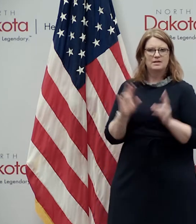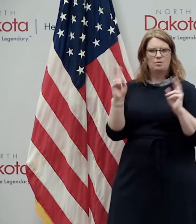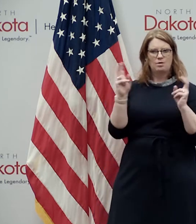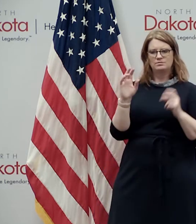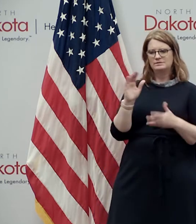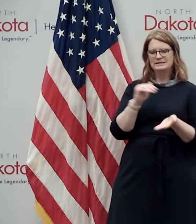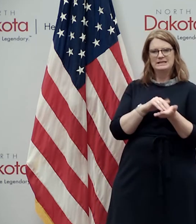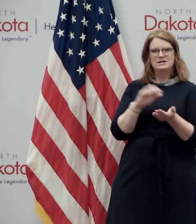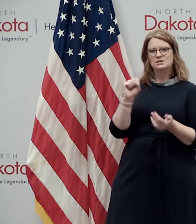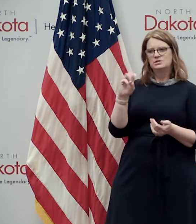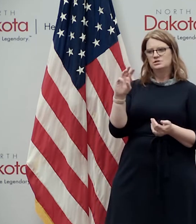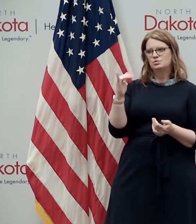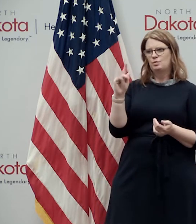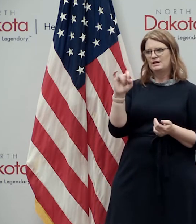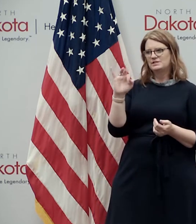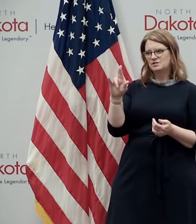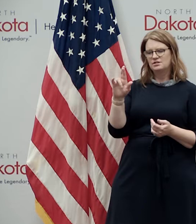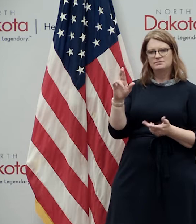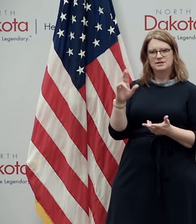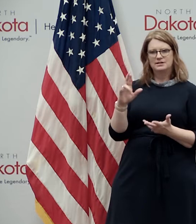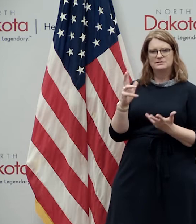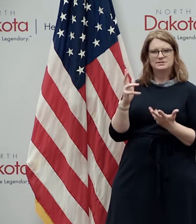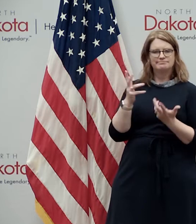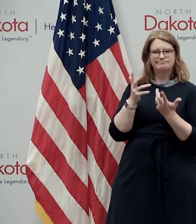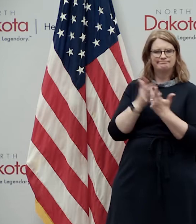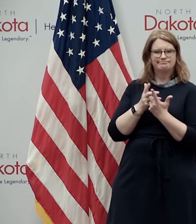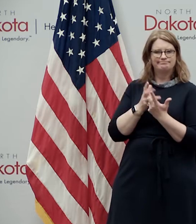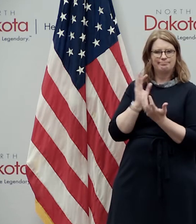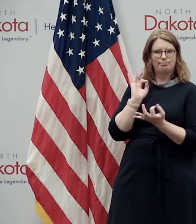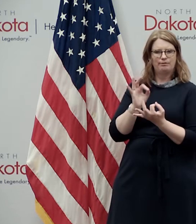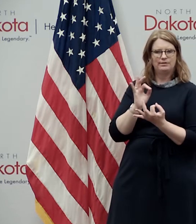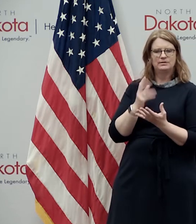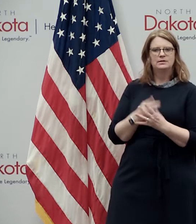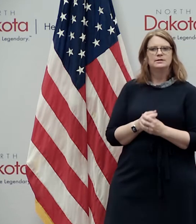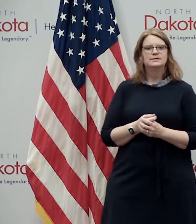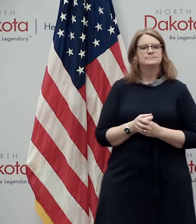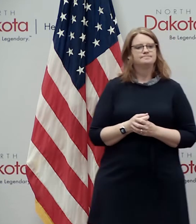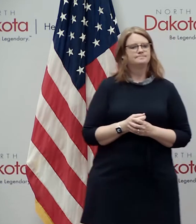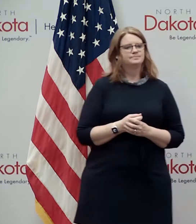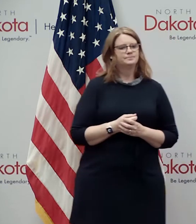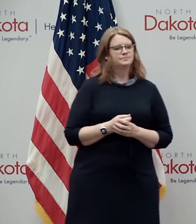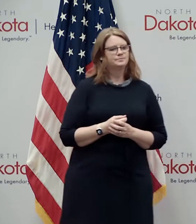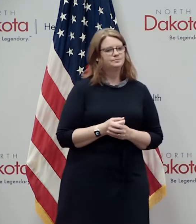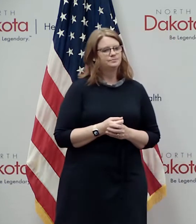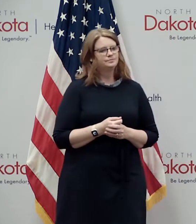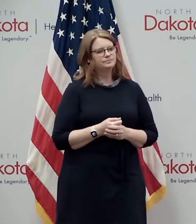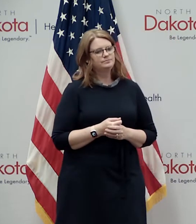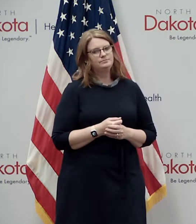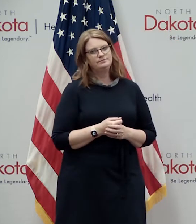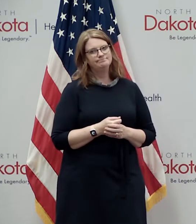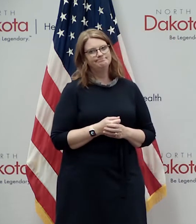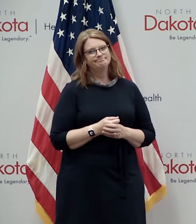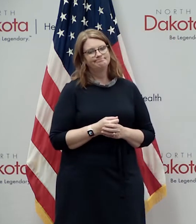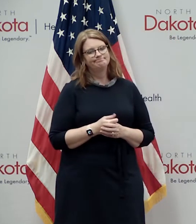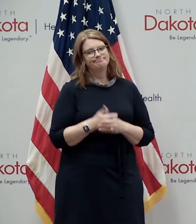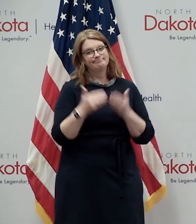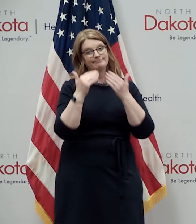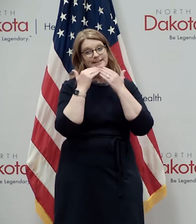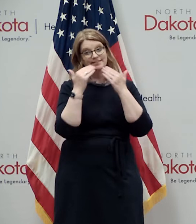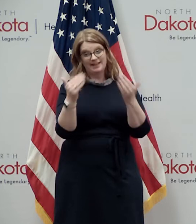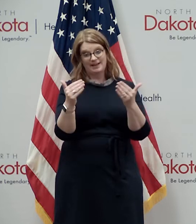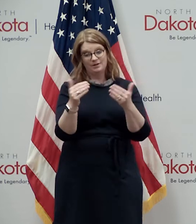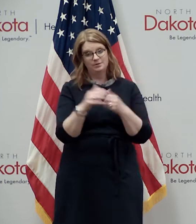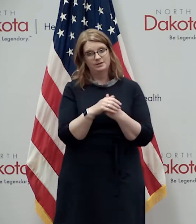dr schweitzer so fitting for sister thomas welder uh with that uh we say uh uh thank you